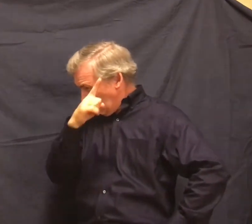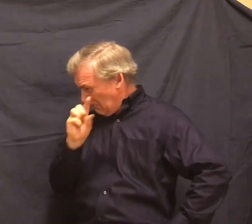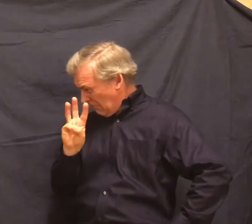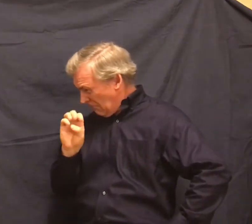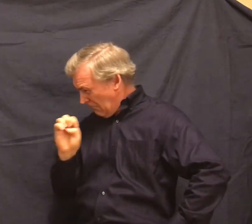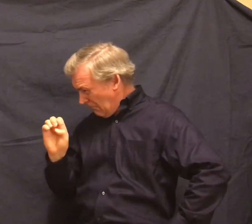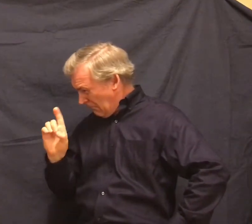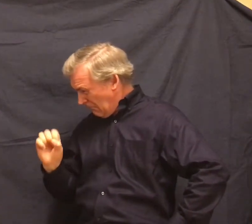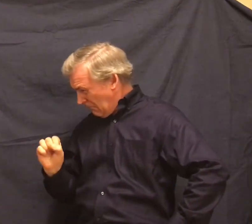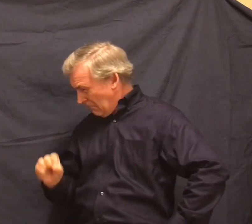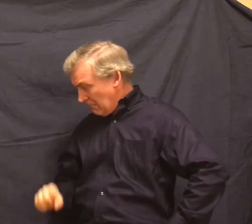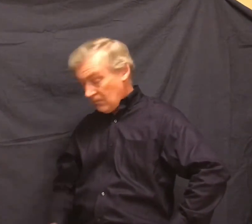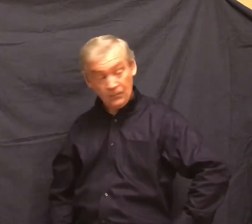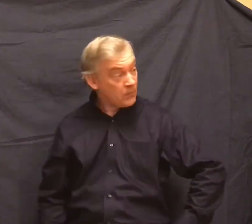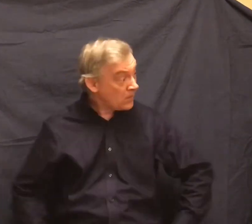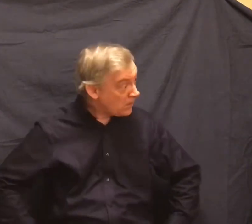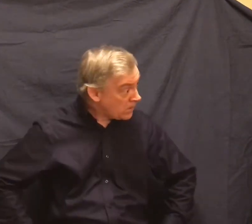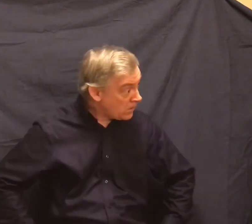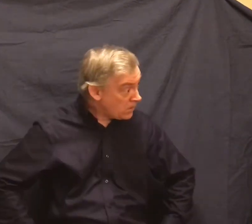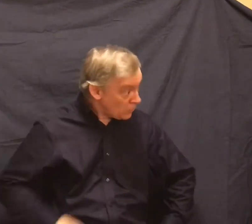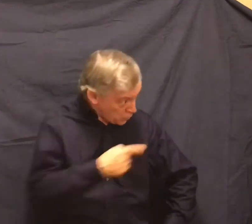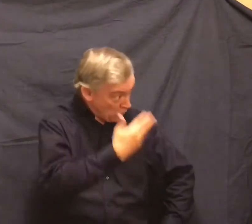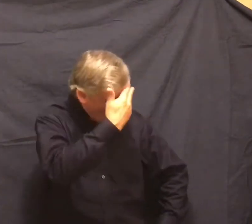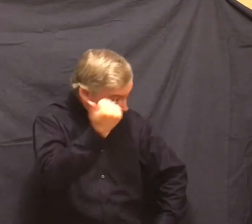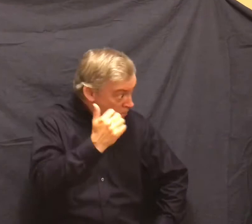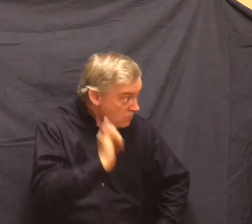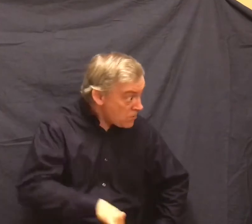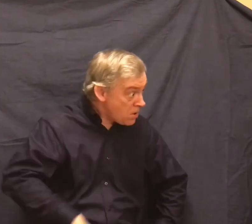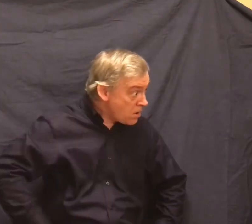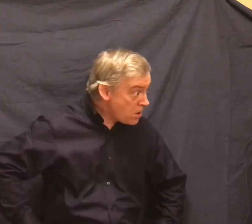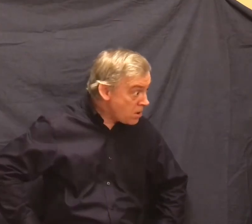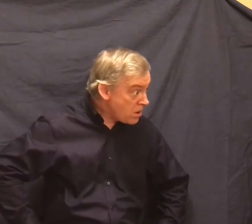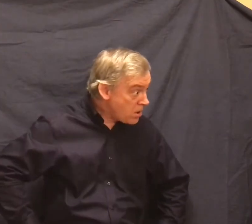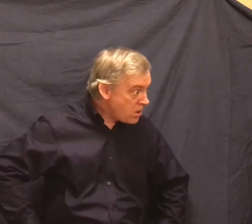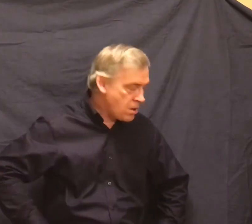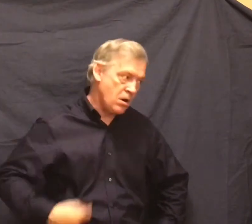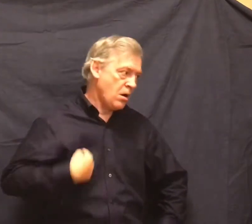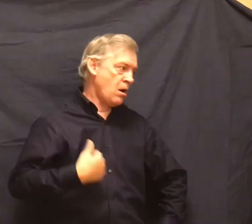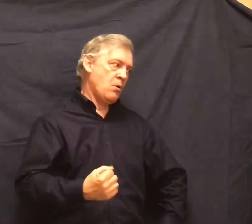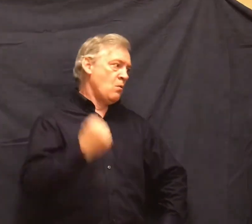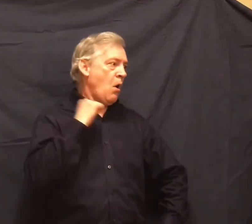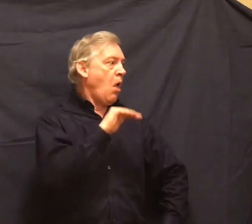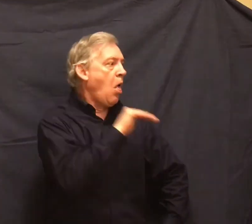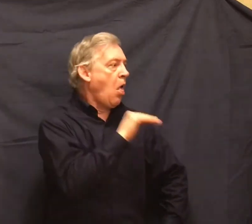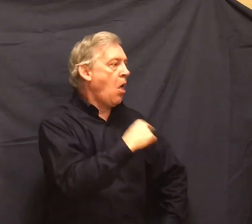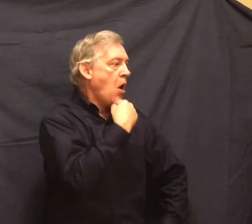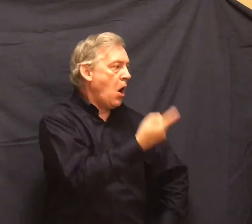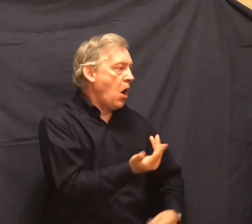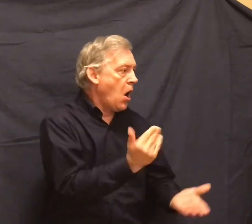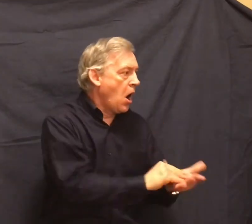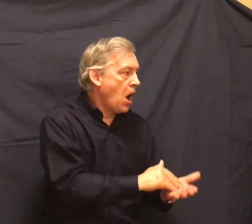Oh, so you forgot that too, did you? Well, I ain't going to remind you. Fear you'd do it again.